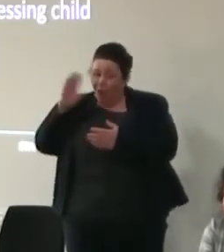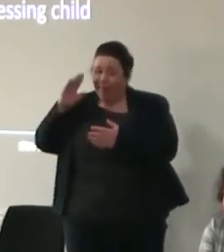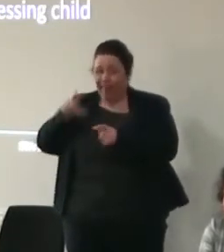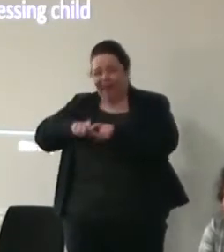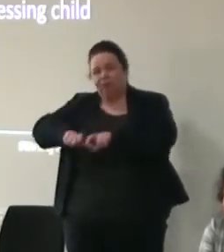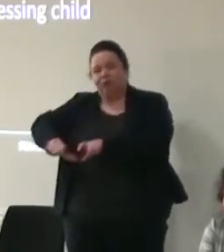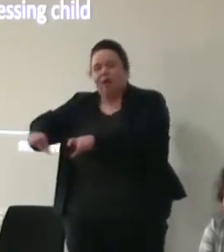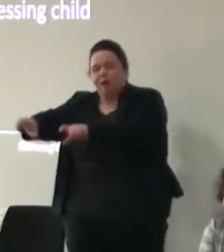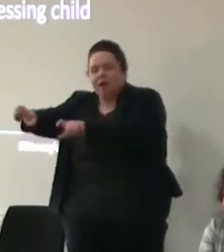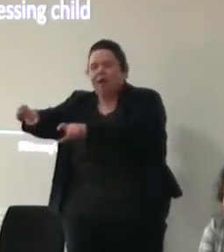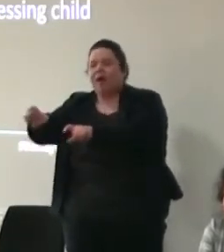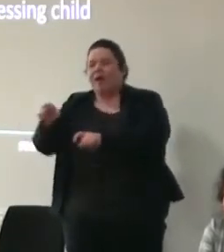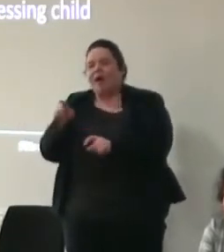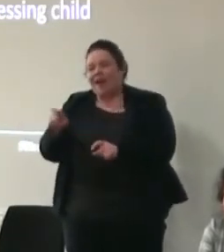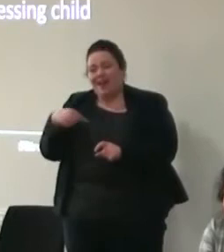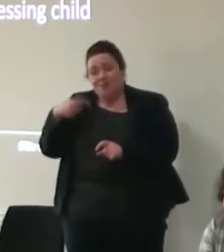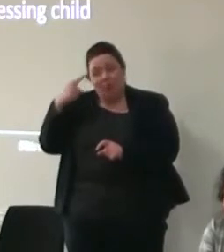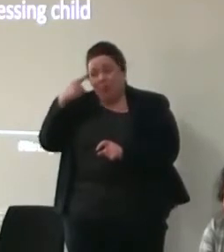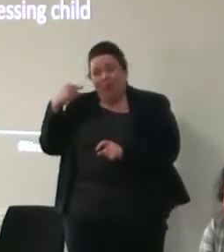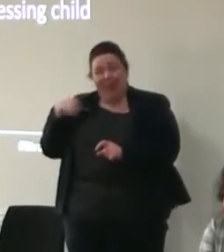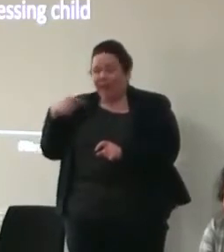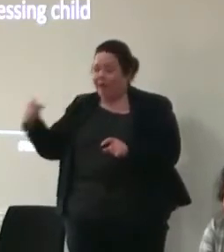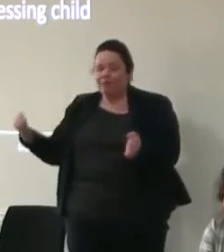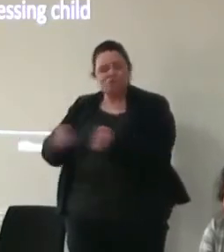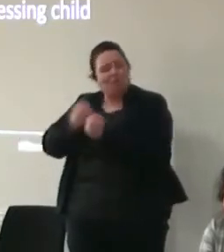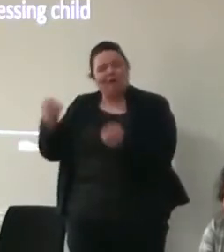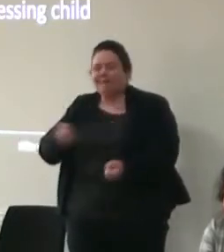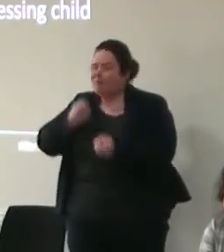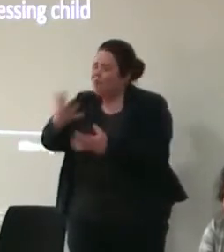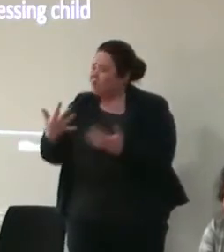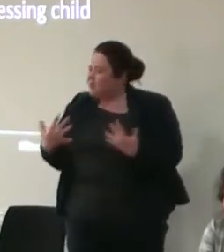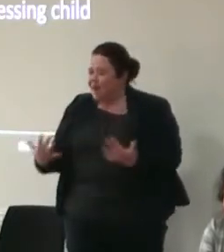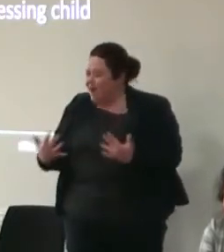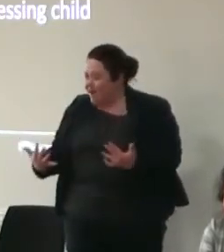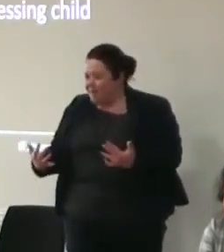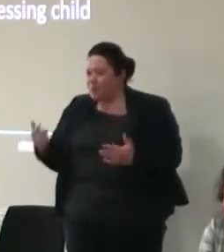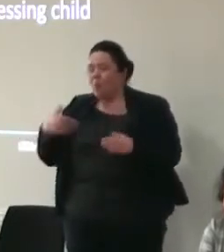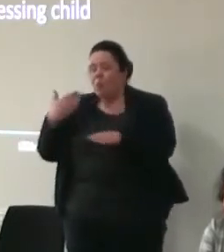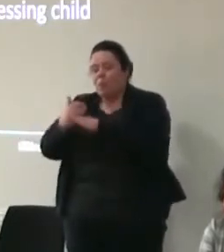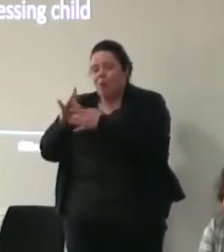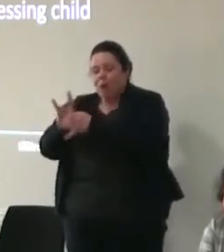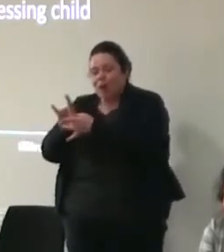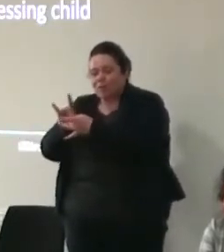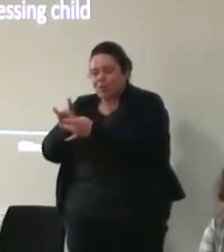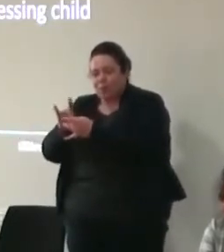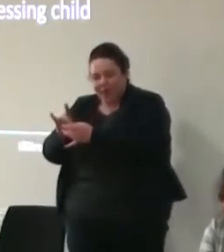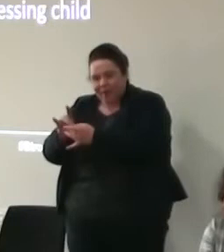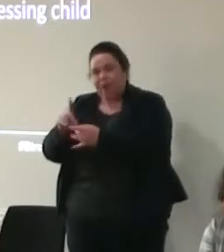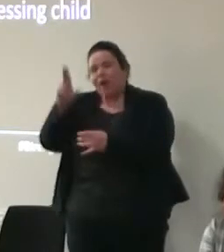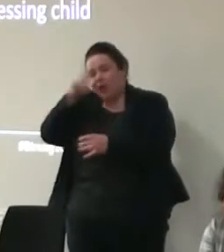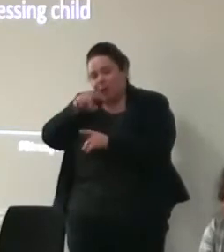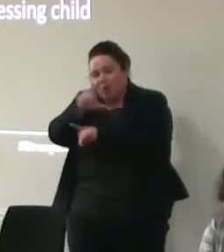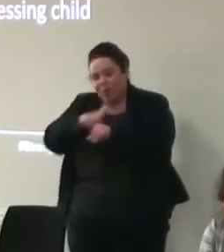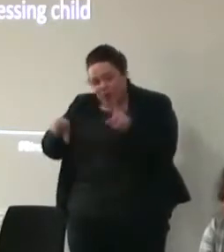up and i don't think we did that in strong voices specifically because we worked with youth and